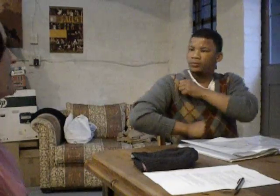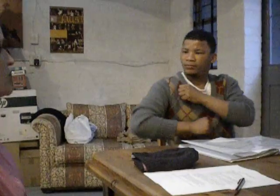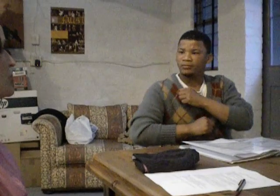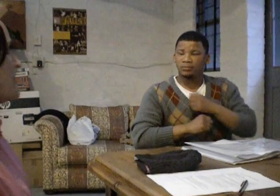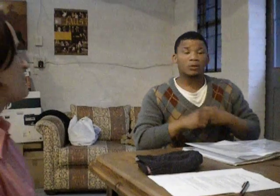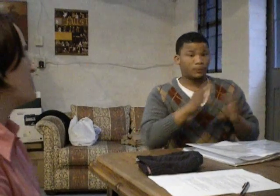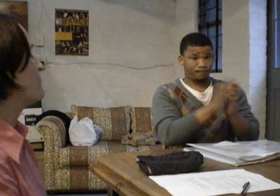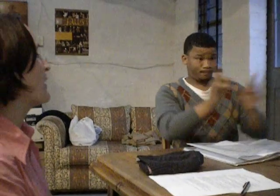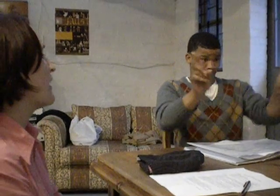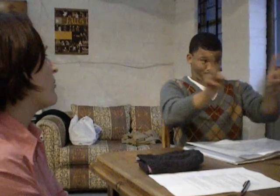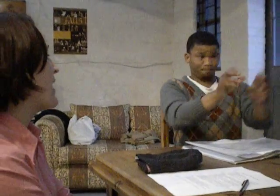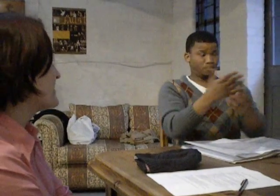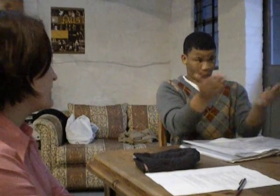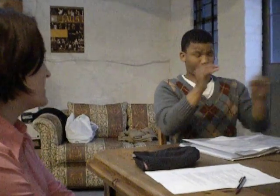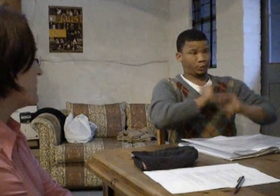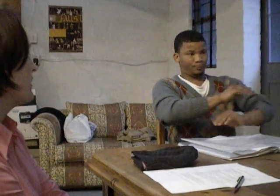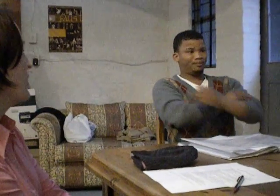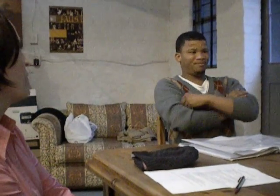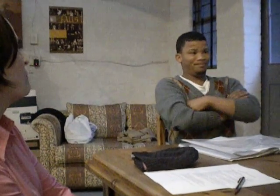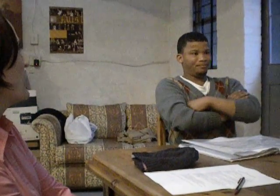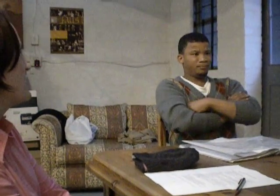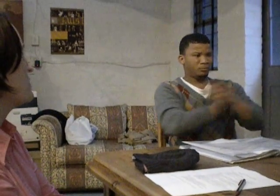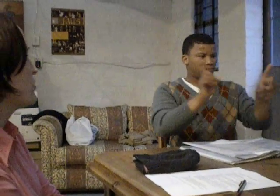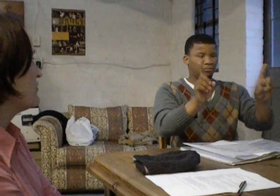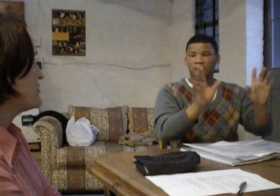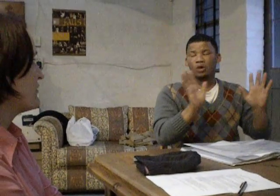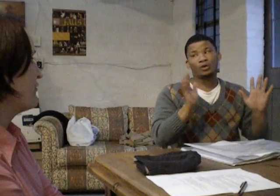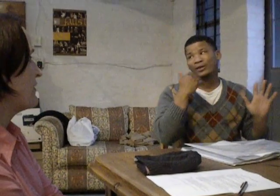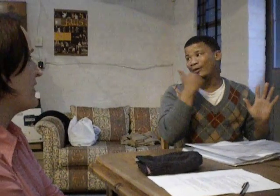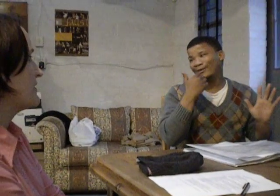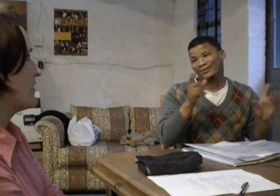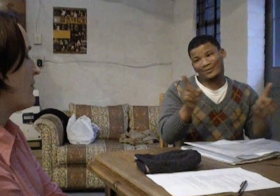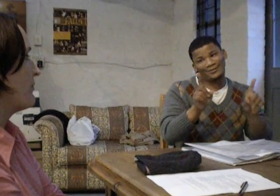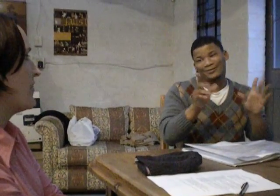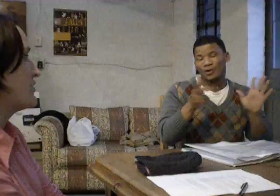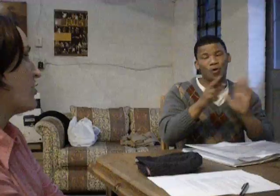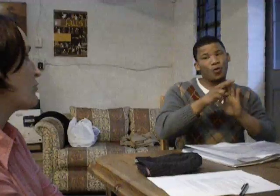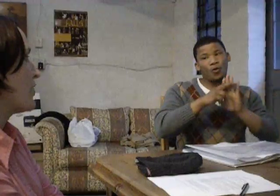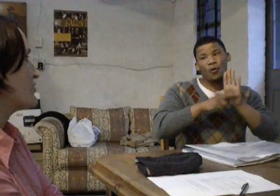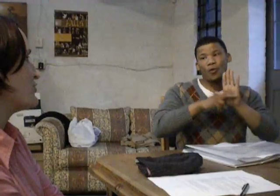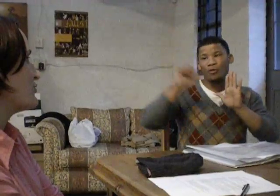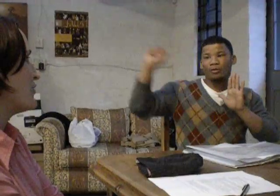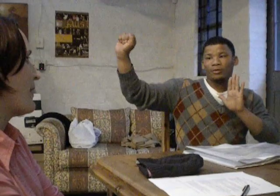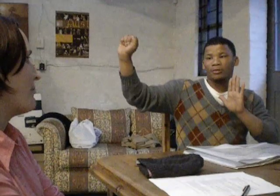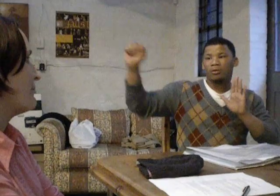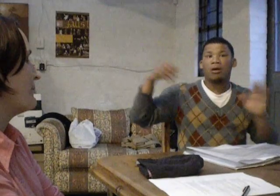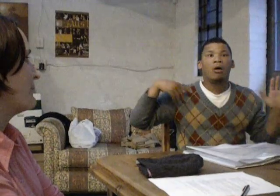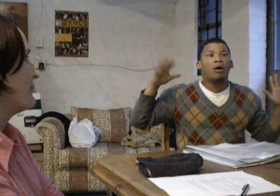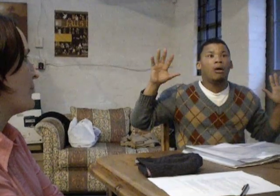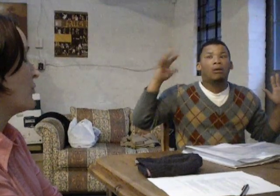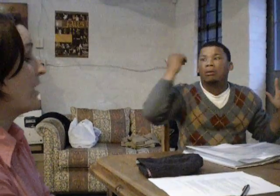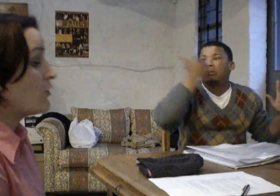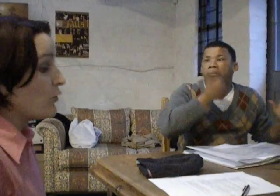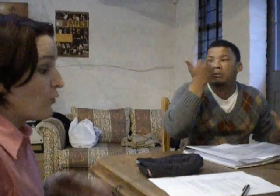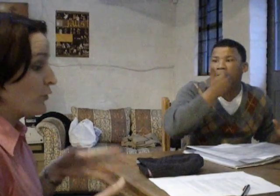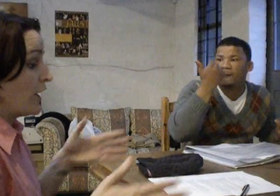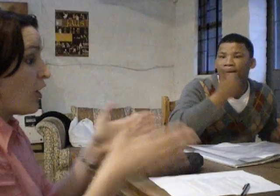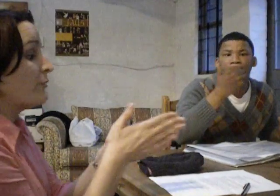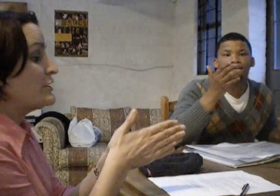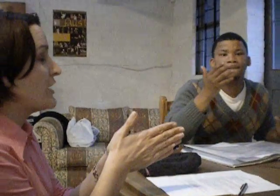I teach a specific activity, the boys and the girls feel that they can't be